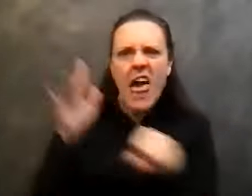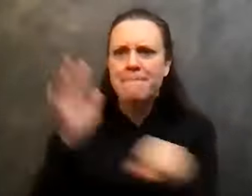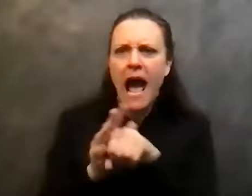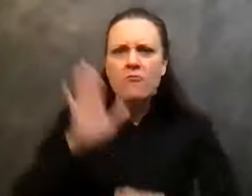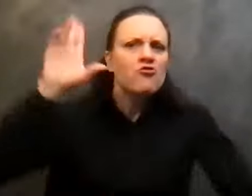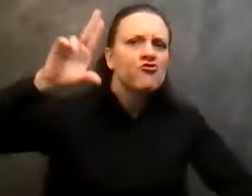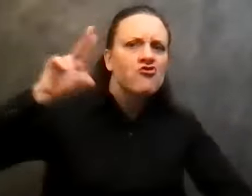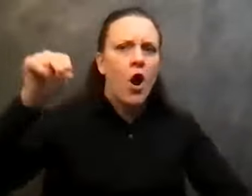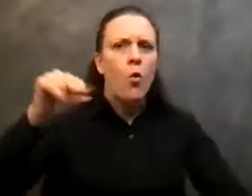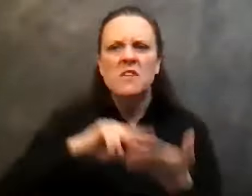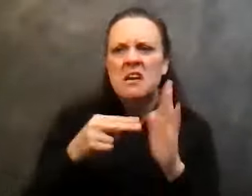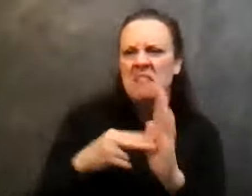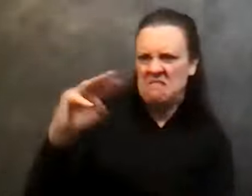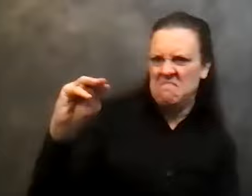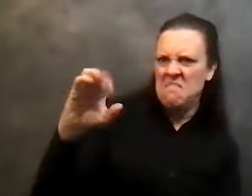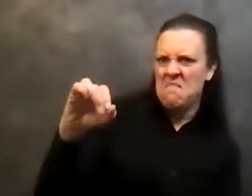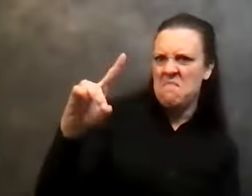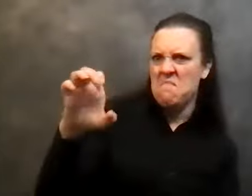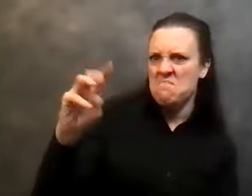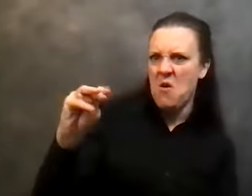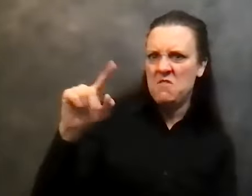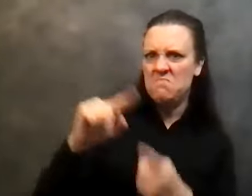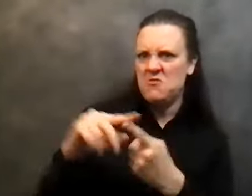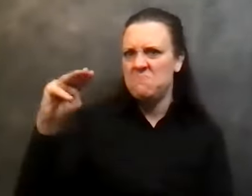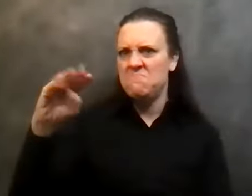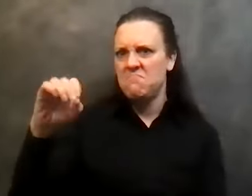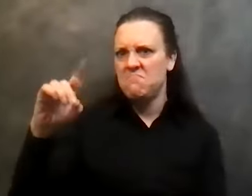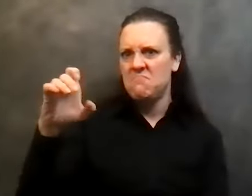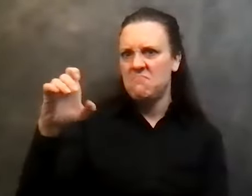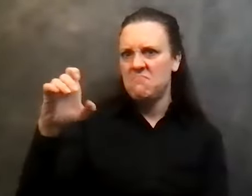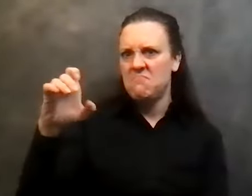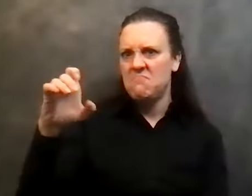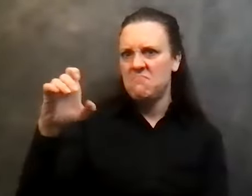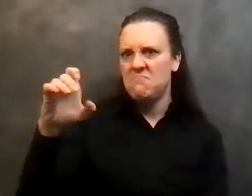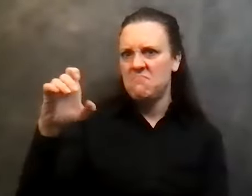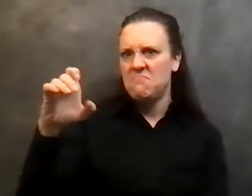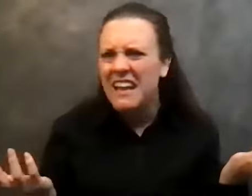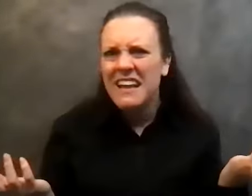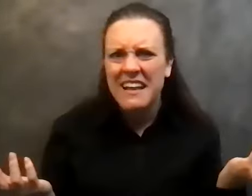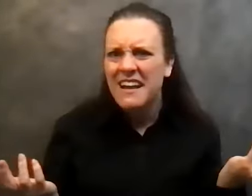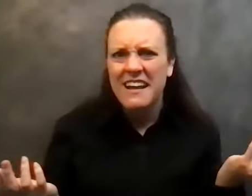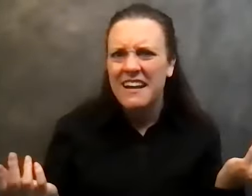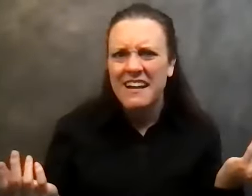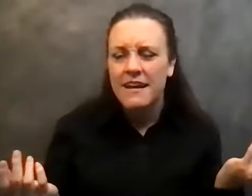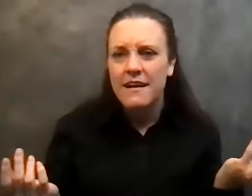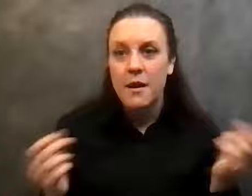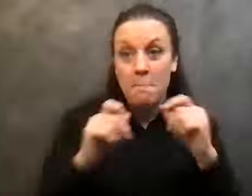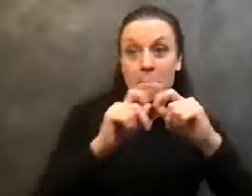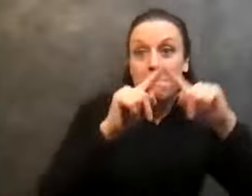do you mean? Modem to modem, you know, are you nuts? And, uh, and they got to change that.